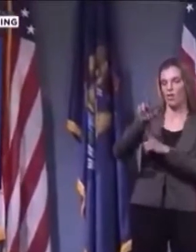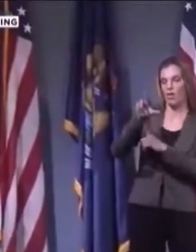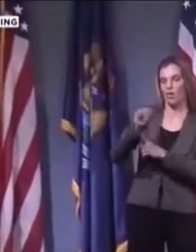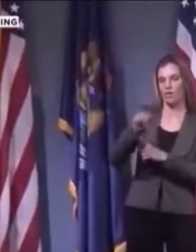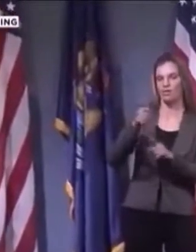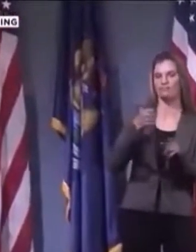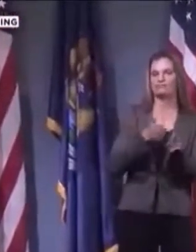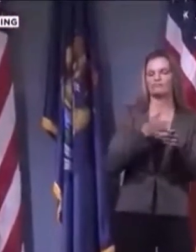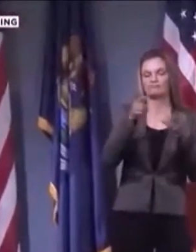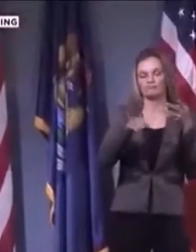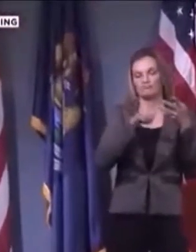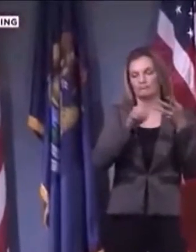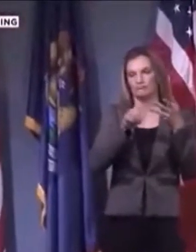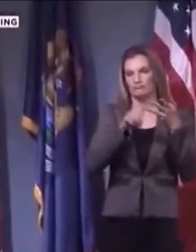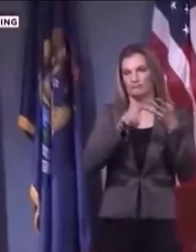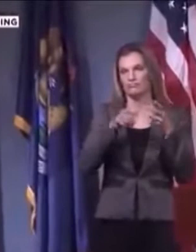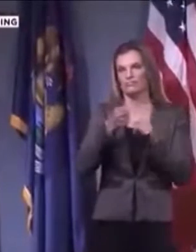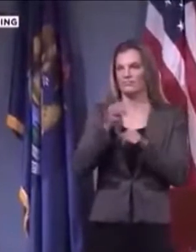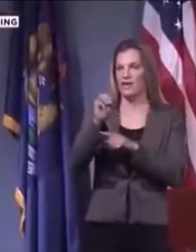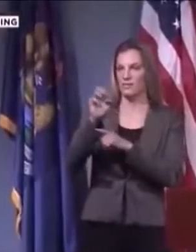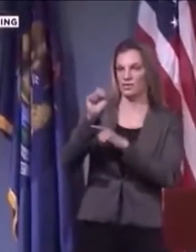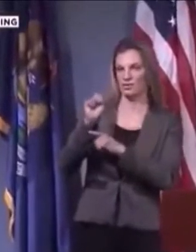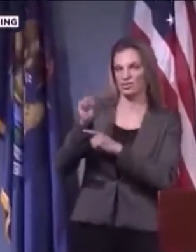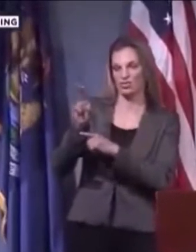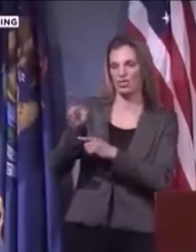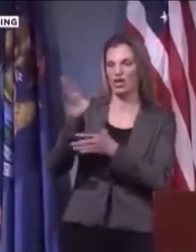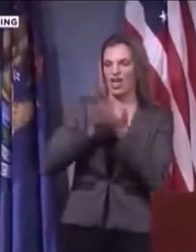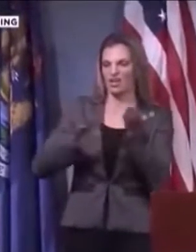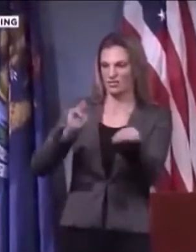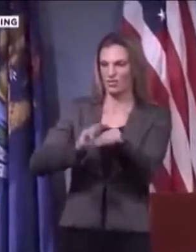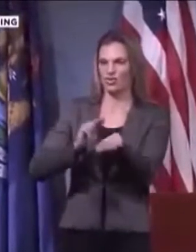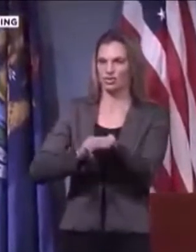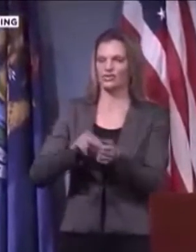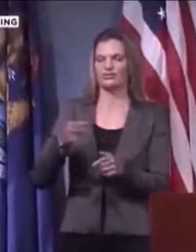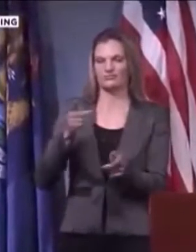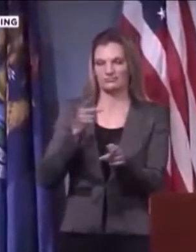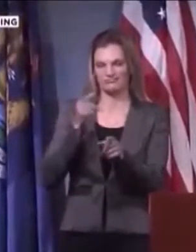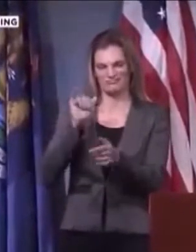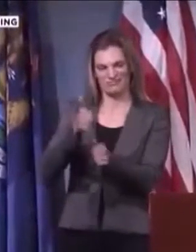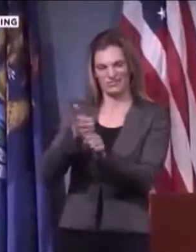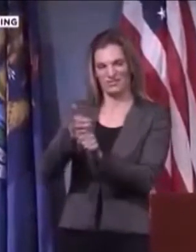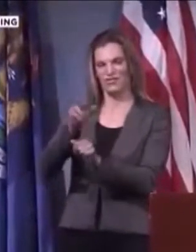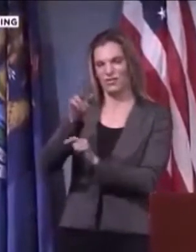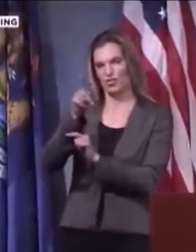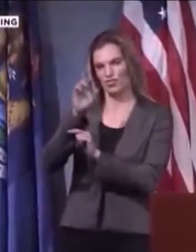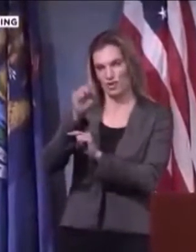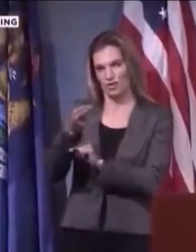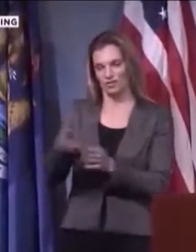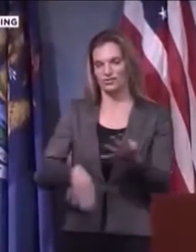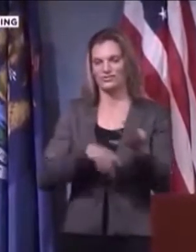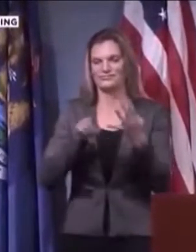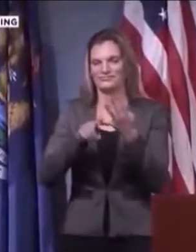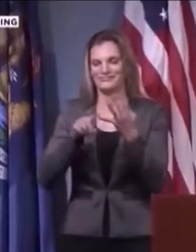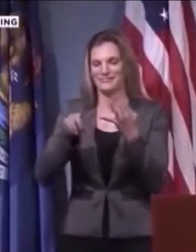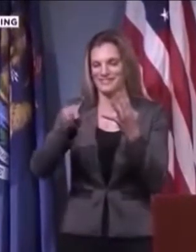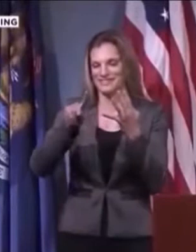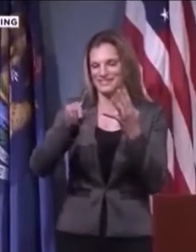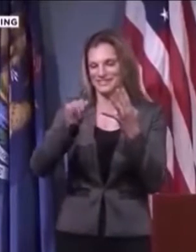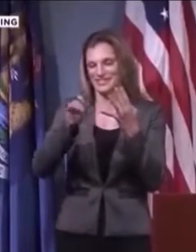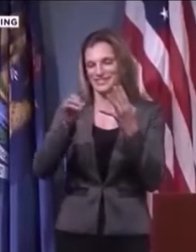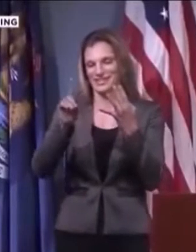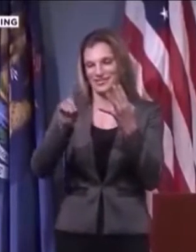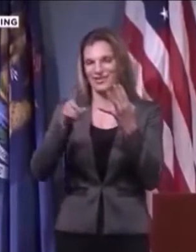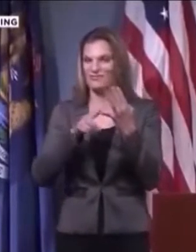massive numbers of COVID-19 cases because that's what the prediction was beforehand. She had shut